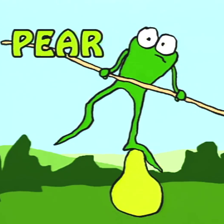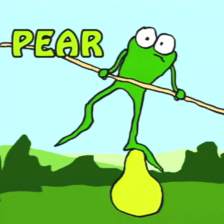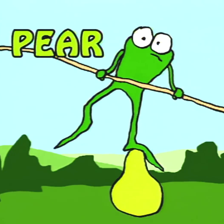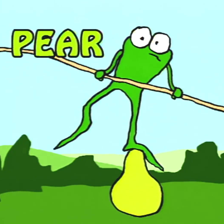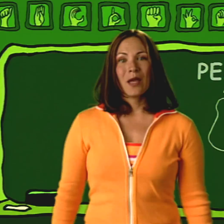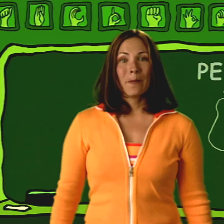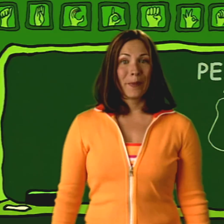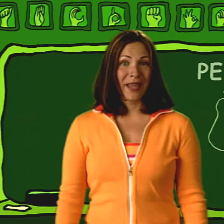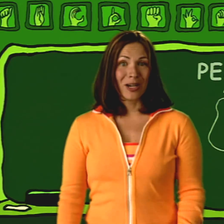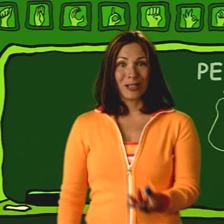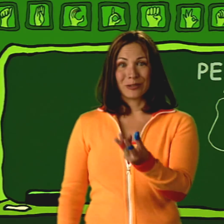Pear.